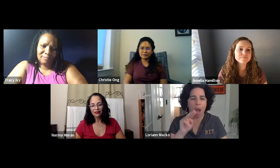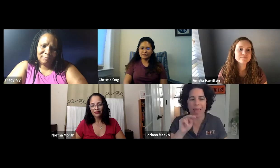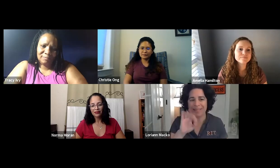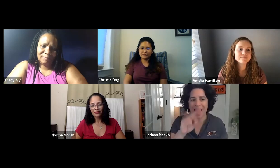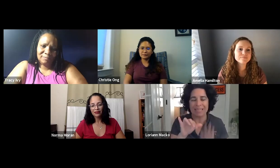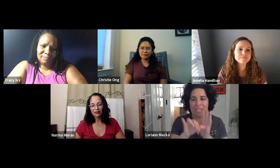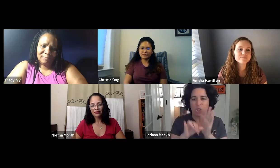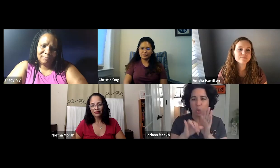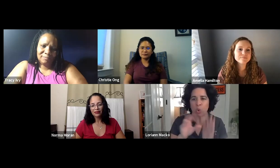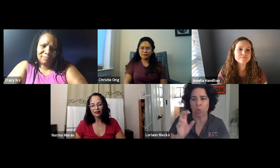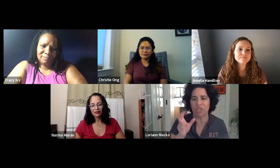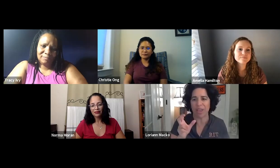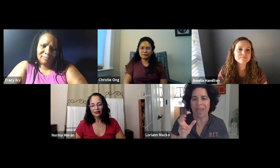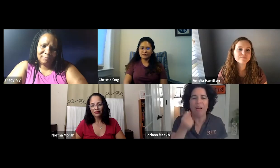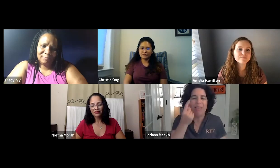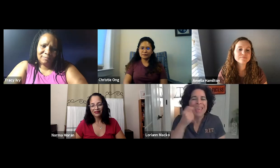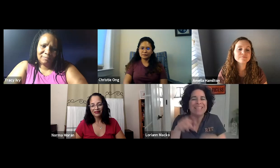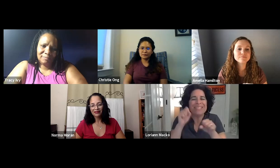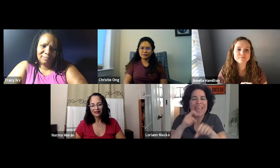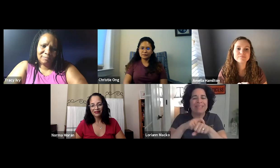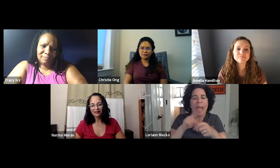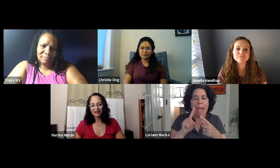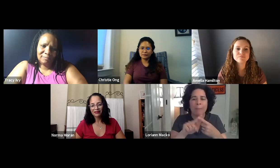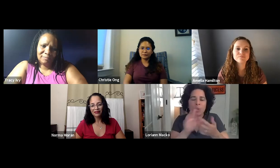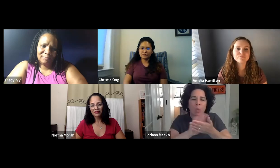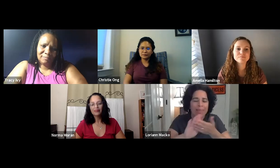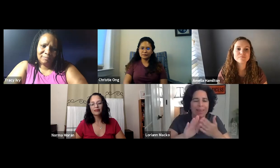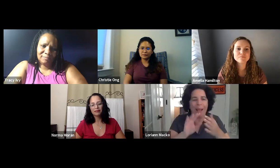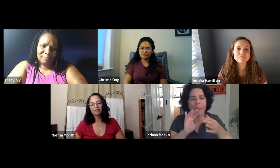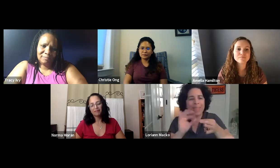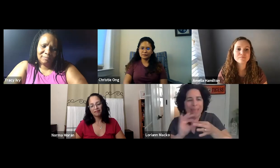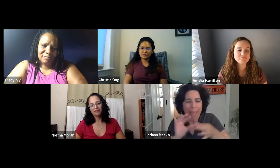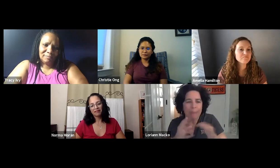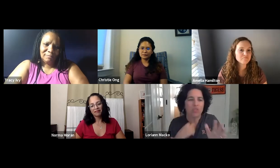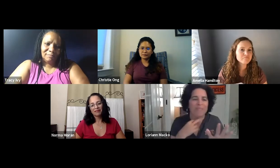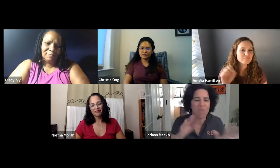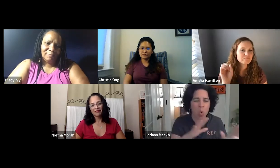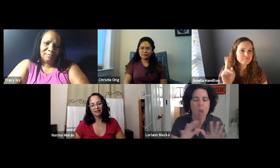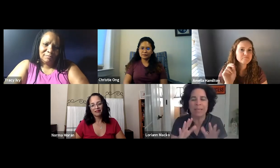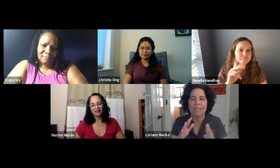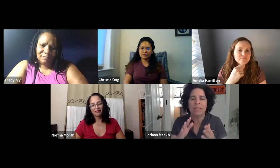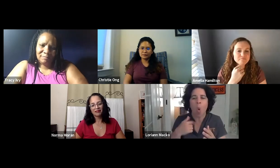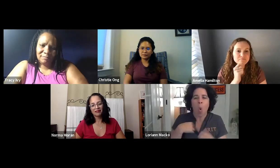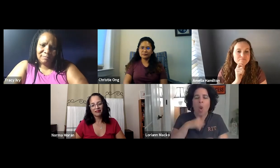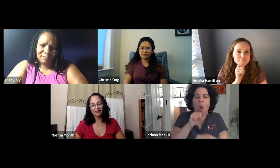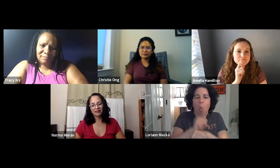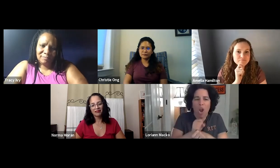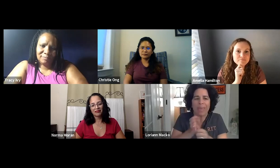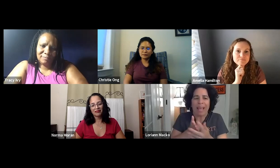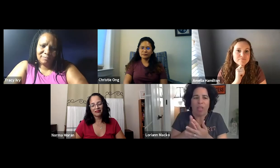you. And the entire webinar will be posted on our NTID YouTube channel.